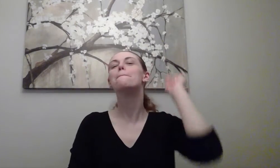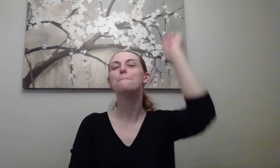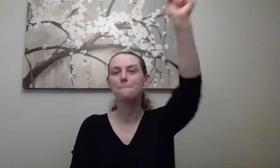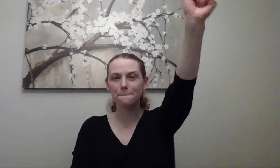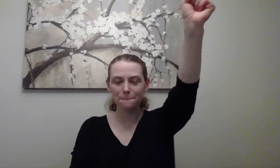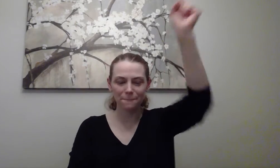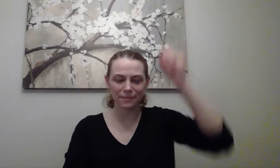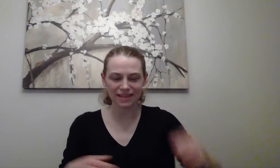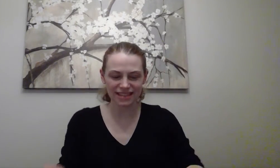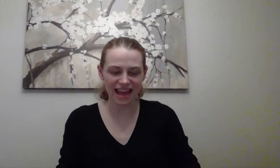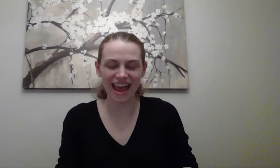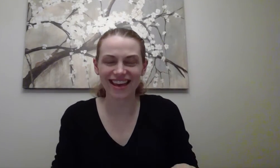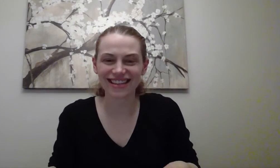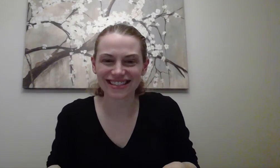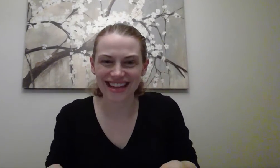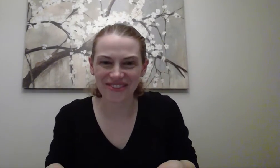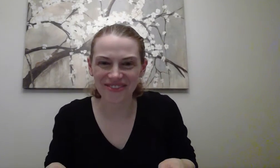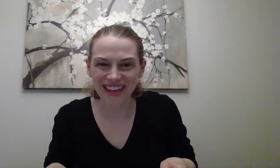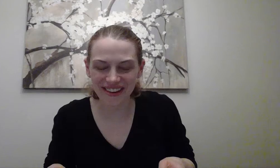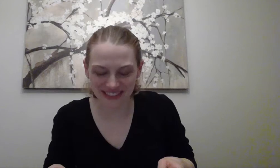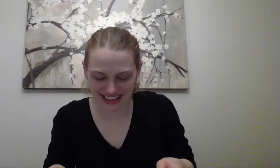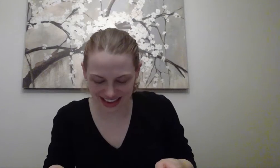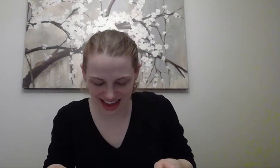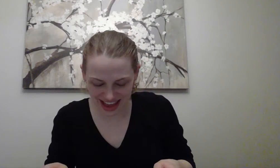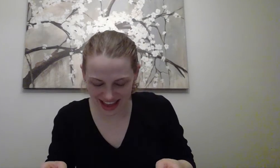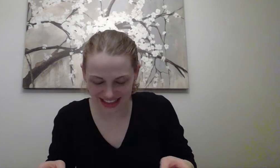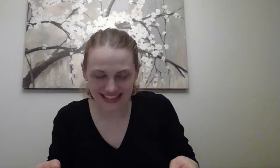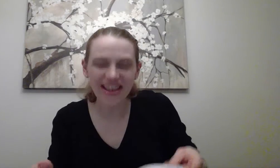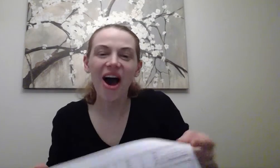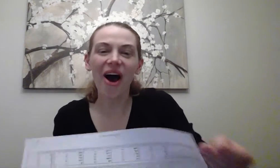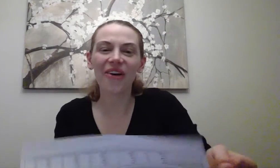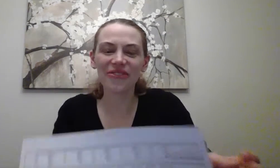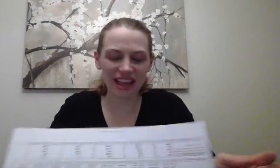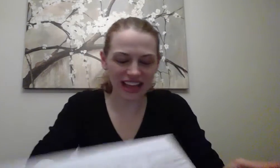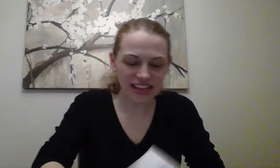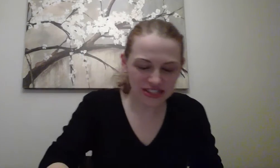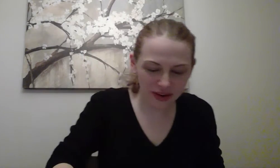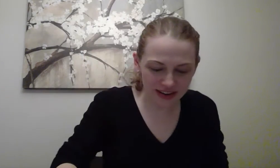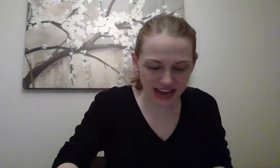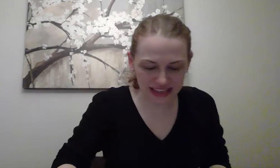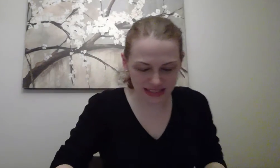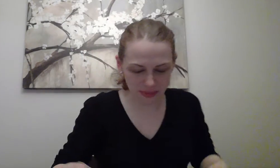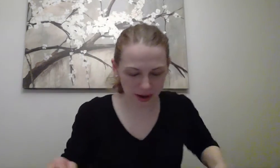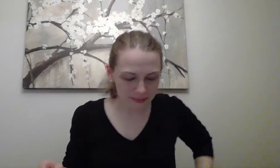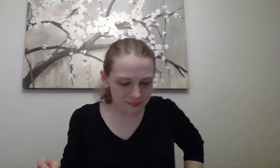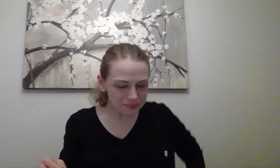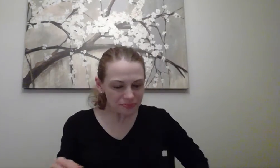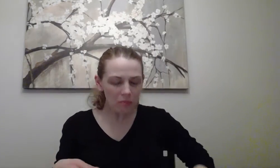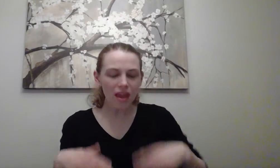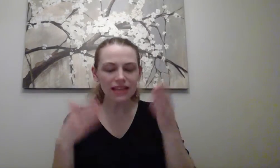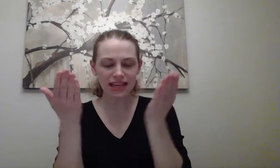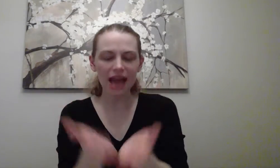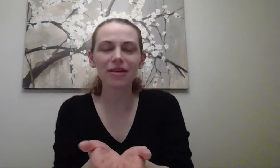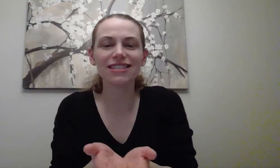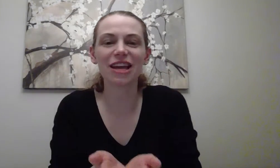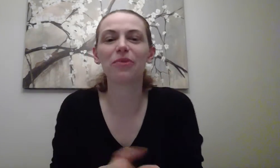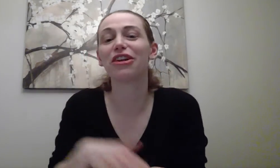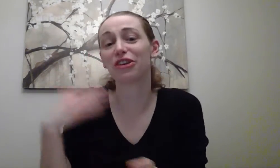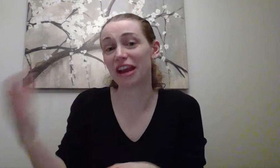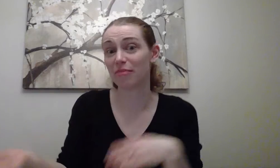Mm. Is that ending sound? Very nice. All right. So, our next part is I'm going to say a word and you're going to help